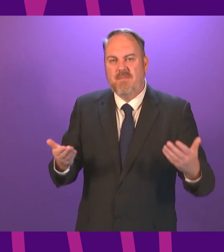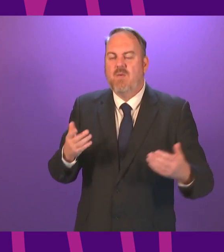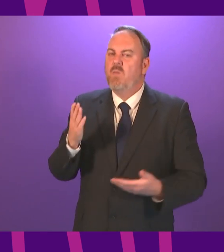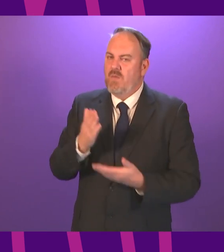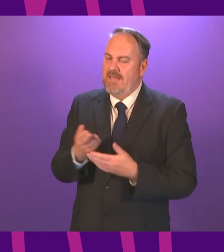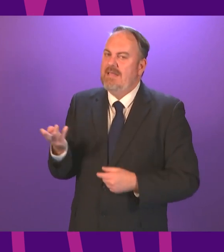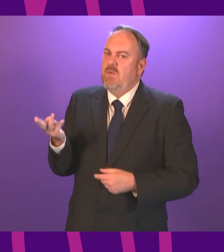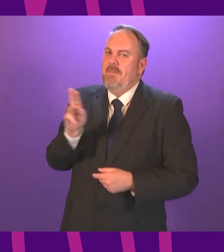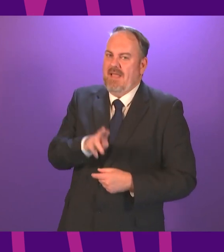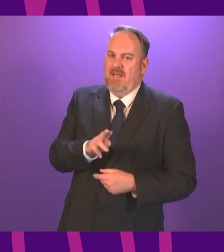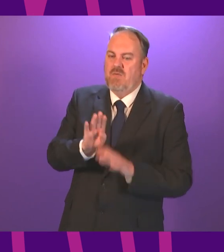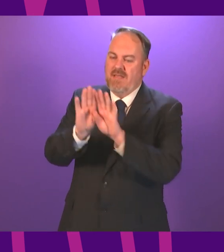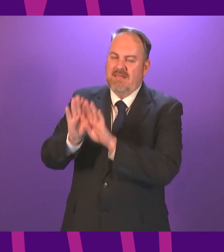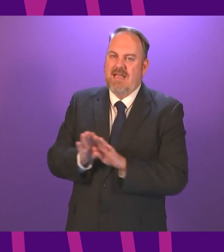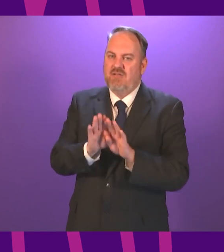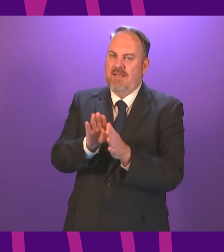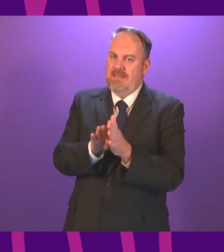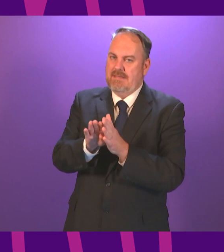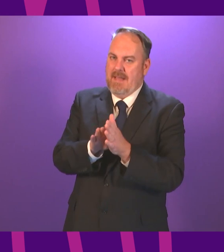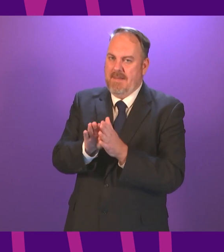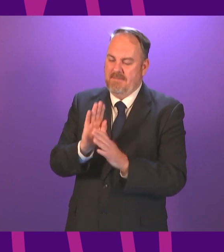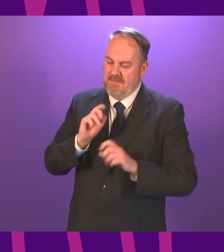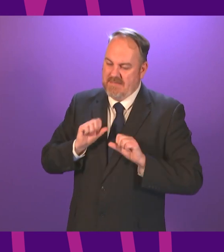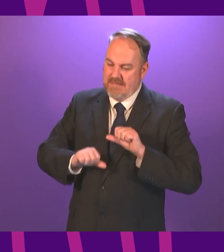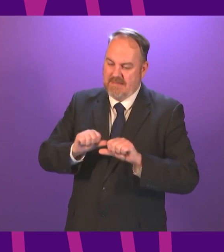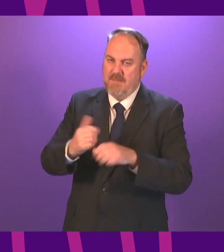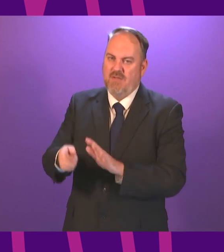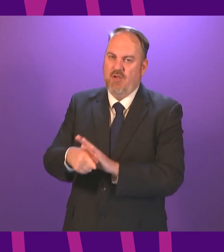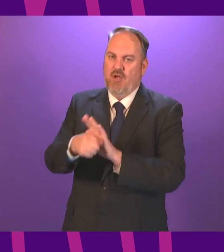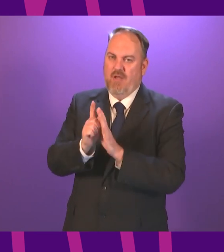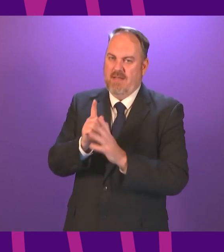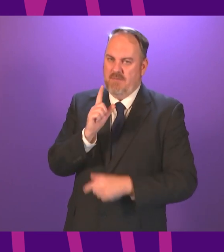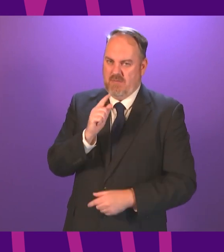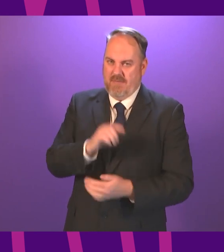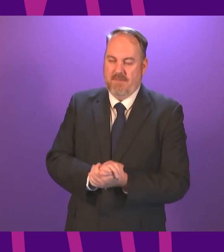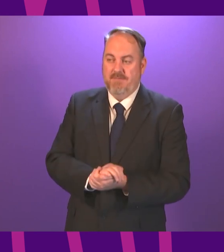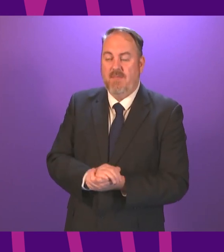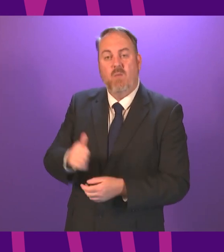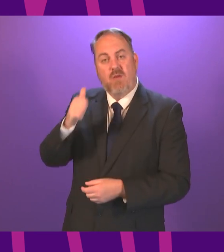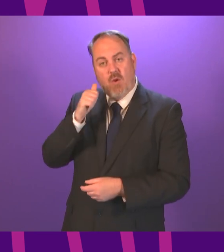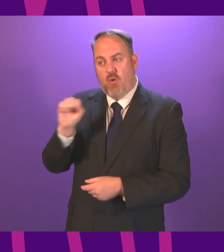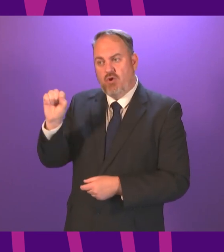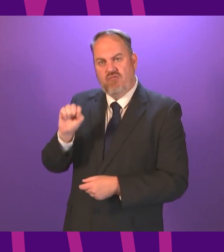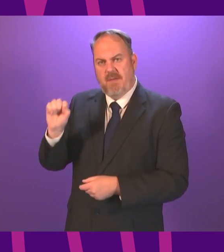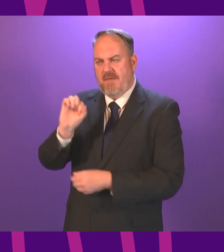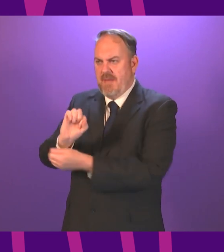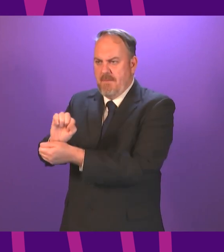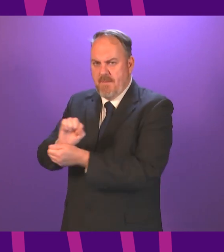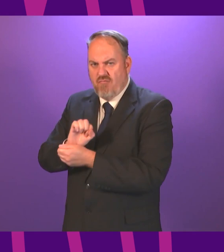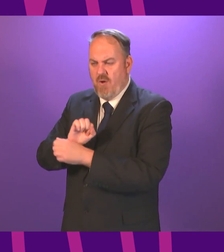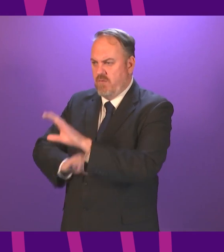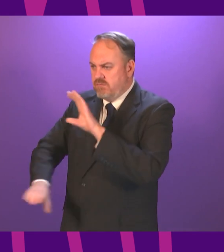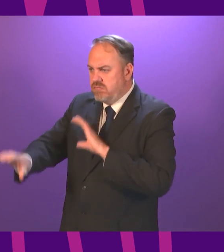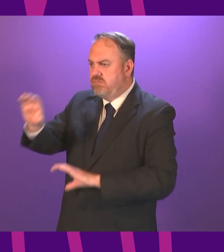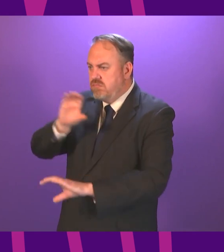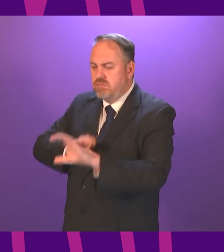soon as we possibly can moving on to the economic side of things the UK and most European countries have borrowed heavily to pay for furlough